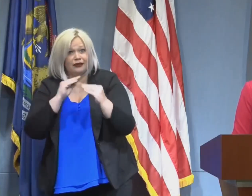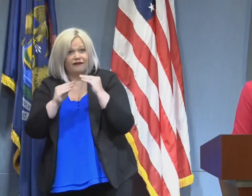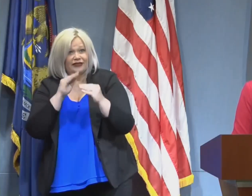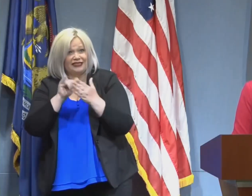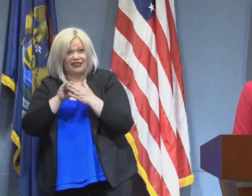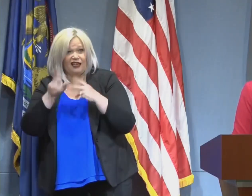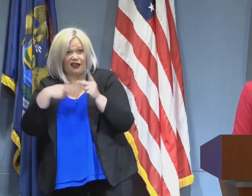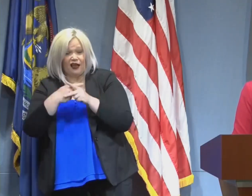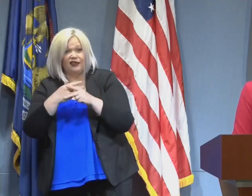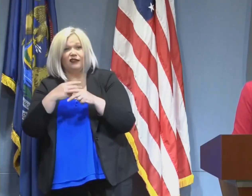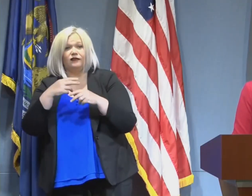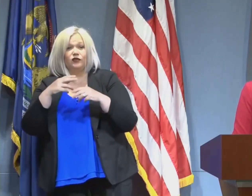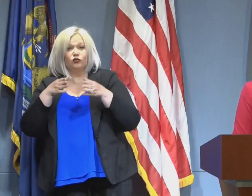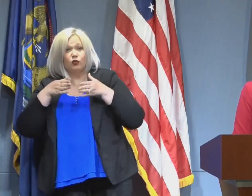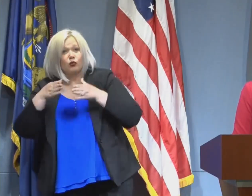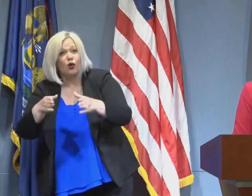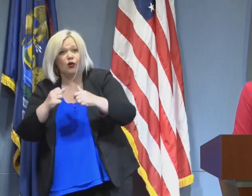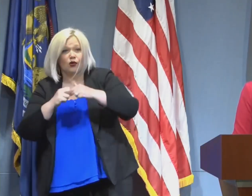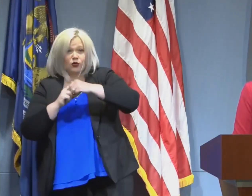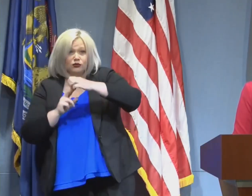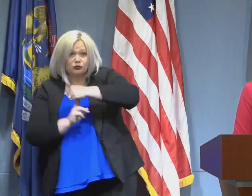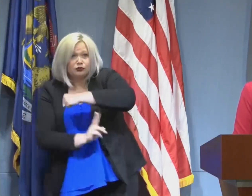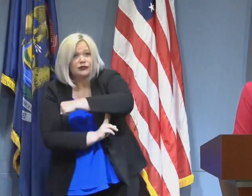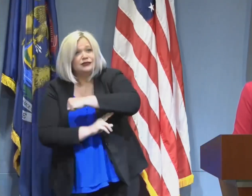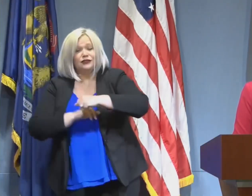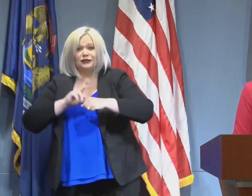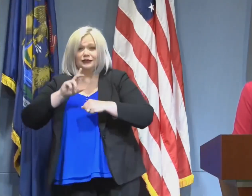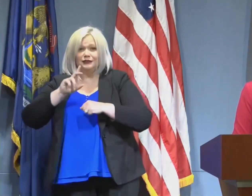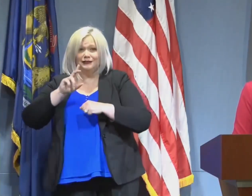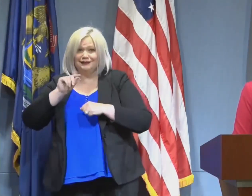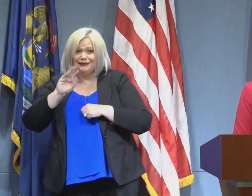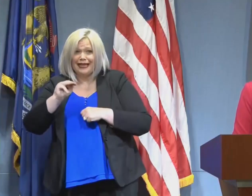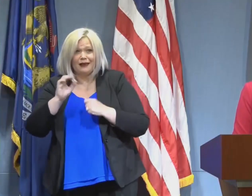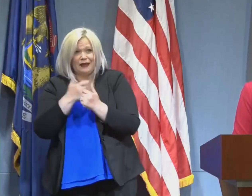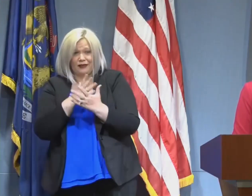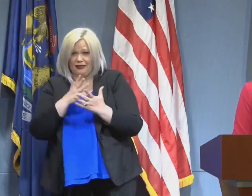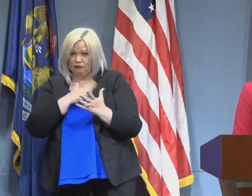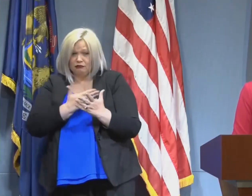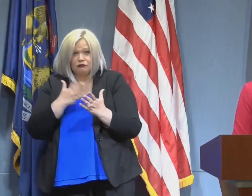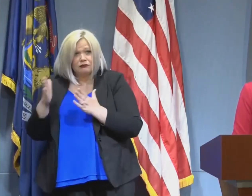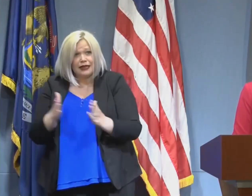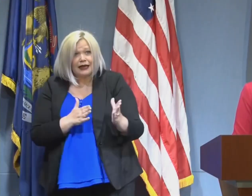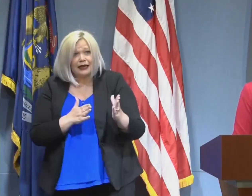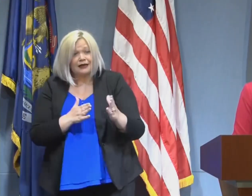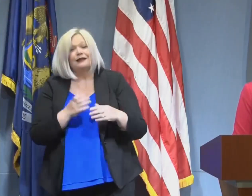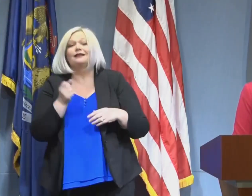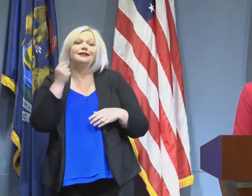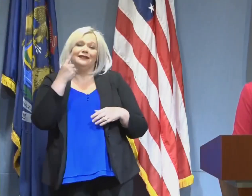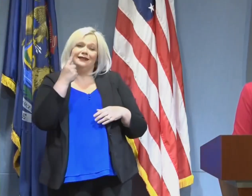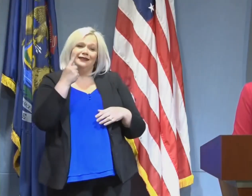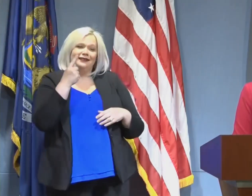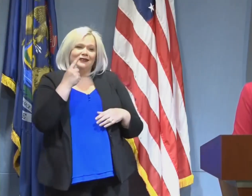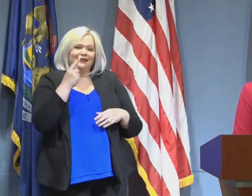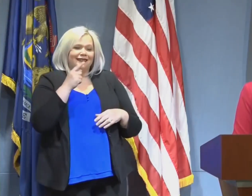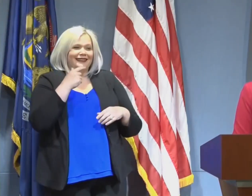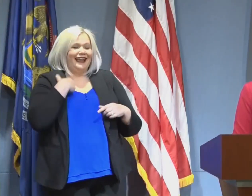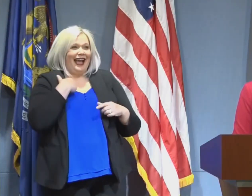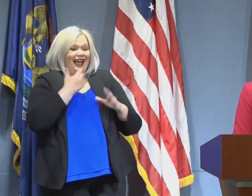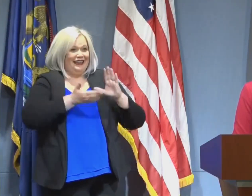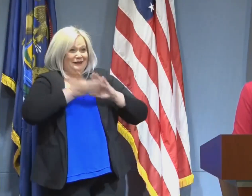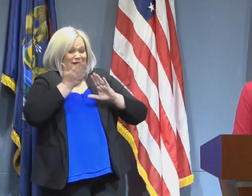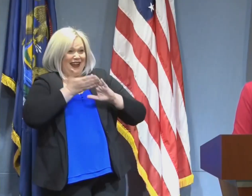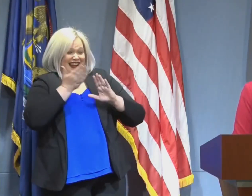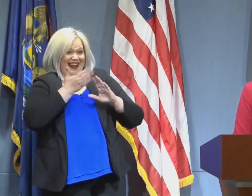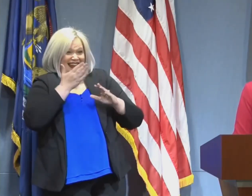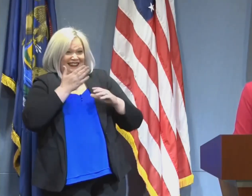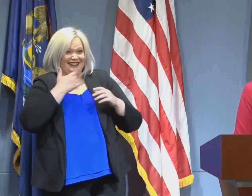introducing solution after solution to try to fix infrastructure in Michigan. I ran on fixing the dam roads, but we all know that it wasn't just roads, it was dams and